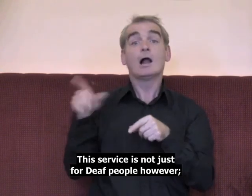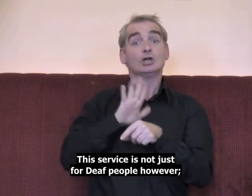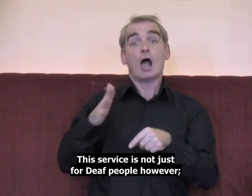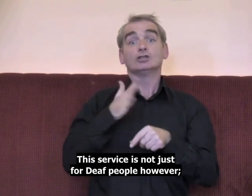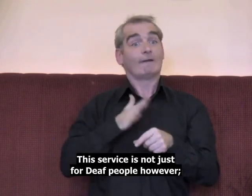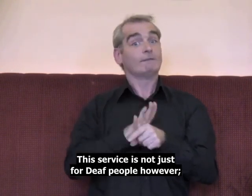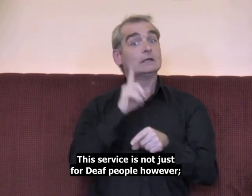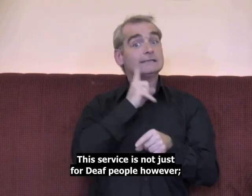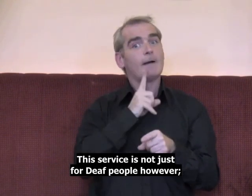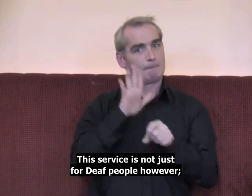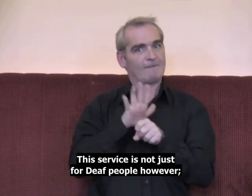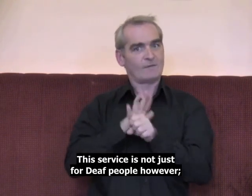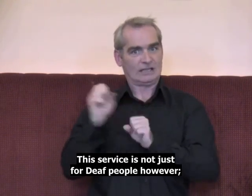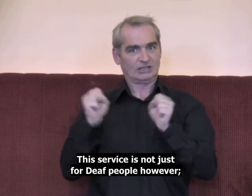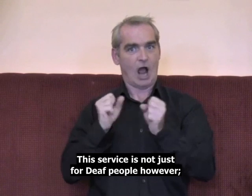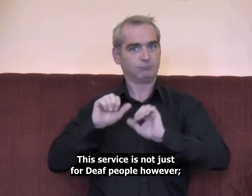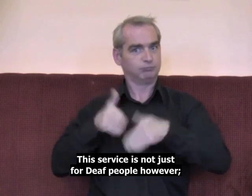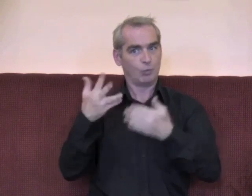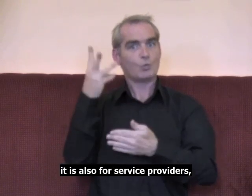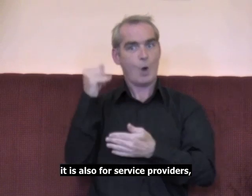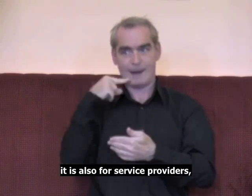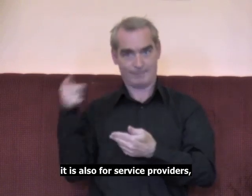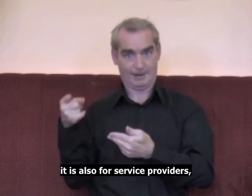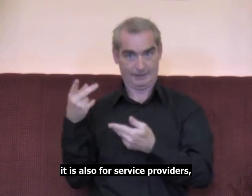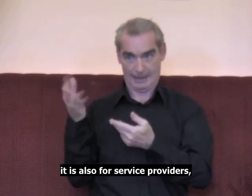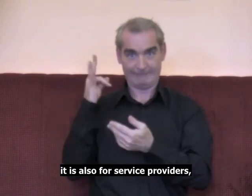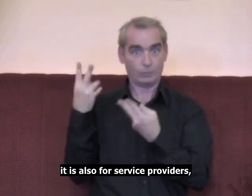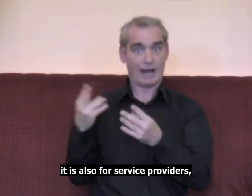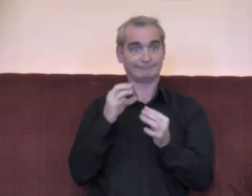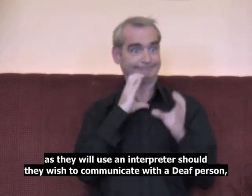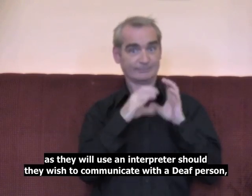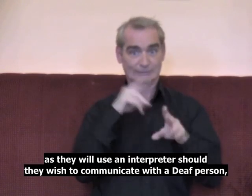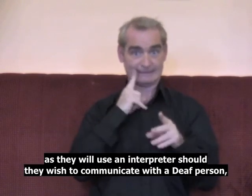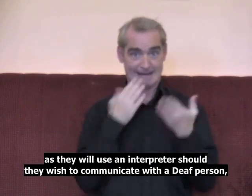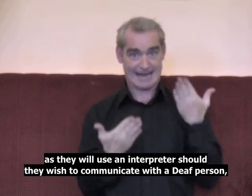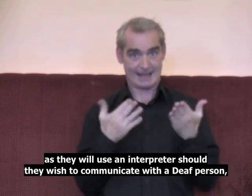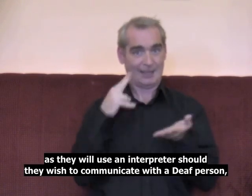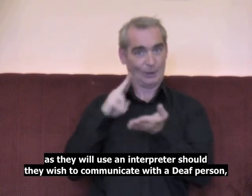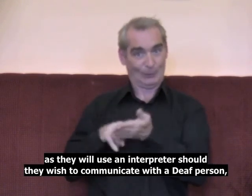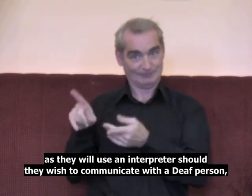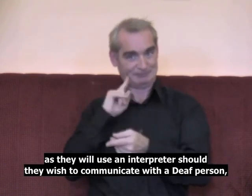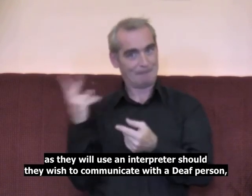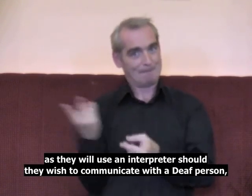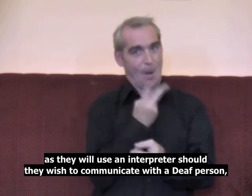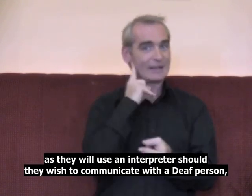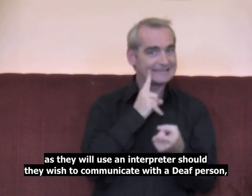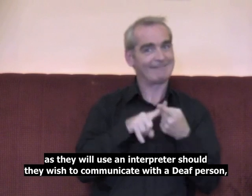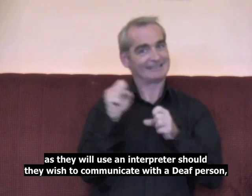service is not just for deaf people however, but also for service providers, as they will use an interpreter should they wish to communicate with a deaf person.